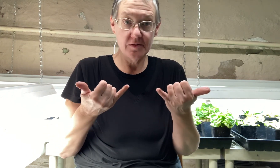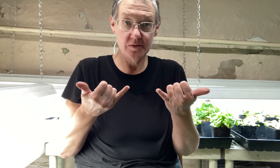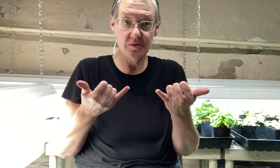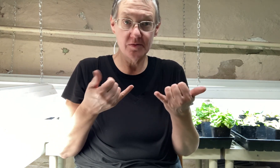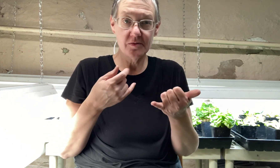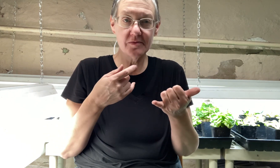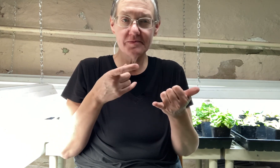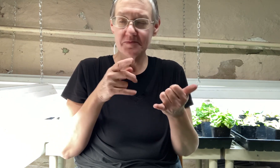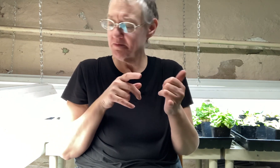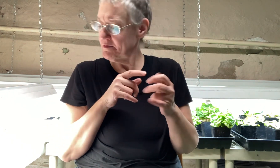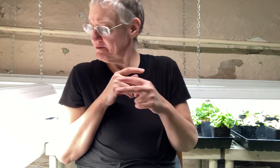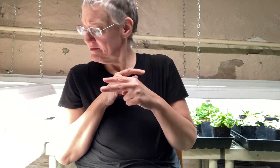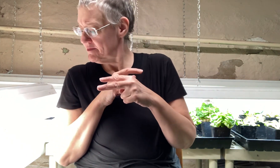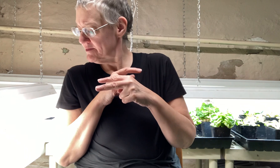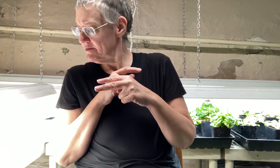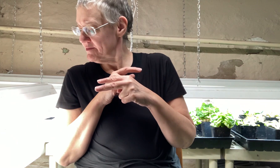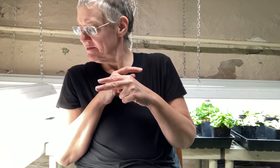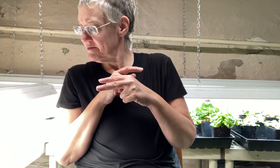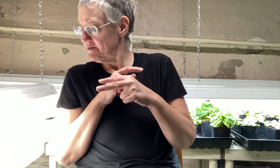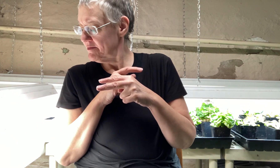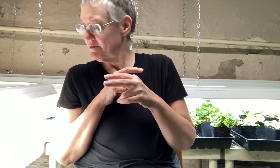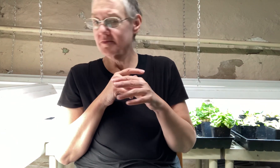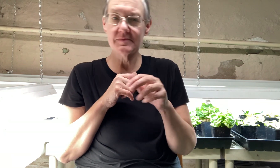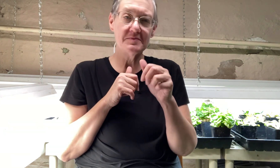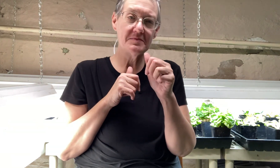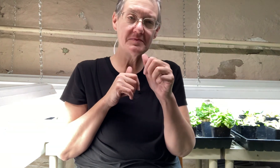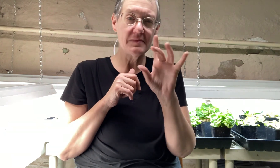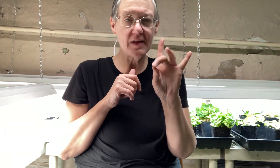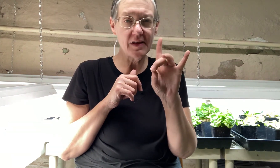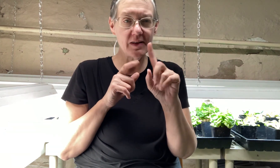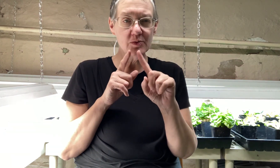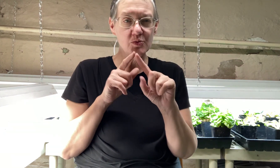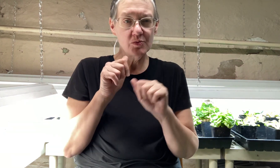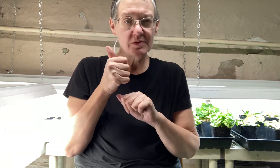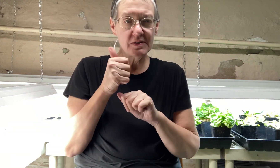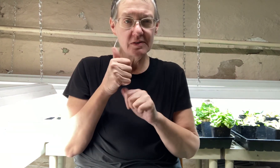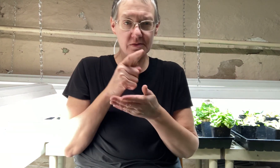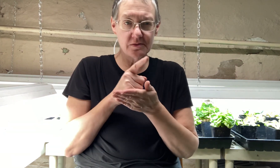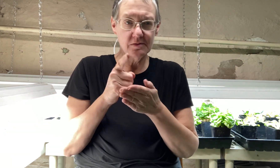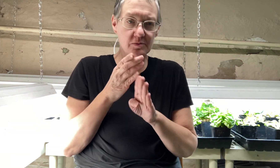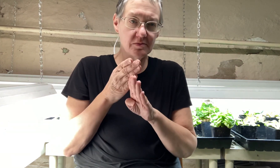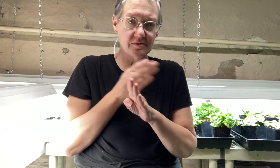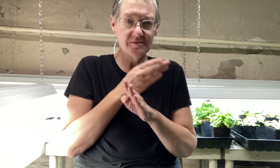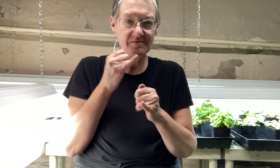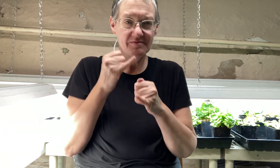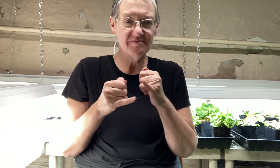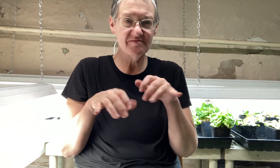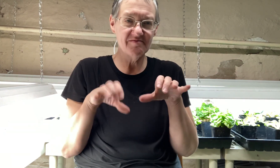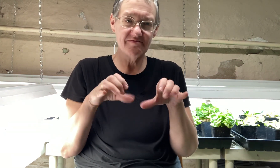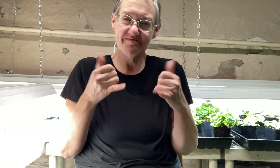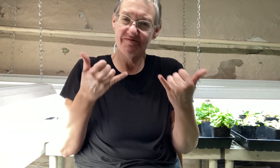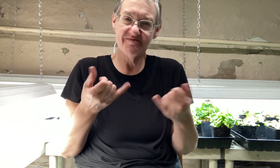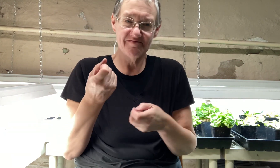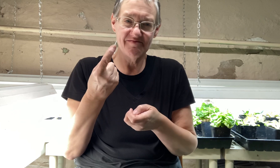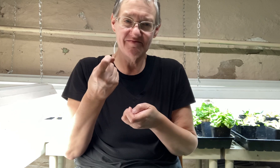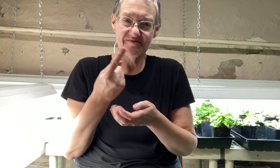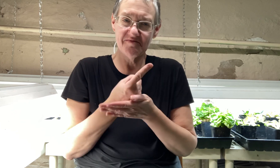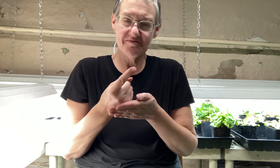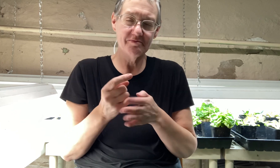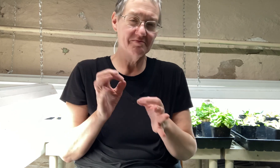starting them now let's see what my notes say it says eight to ten weeks before the last freeze 11